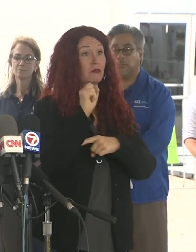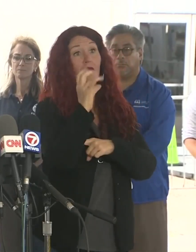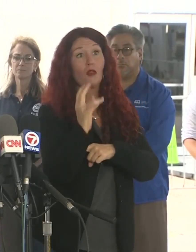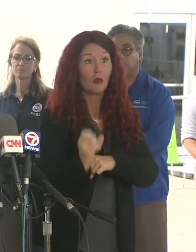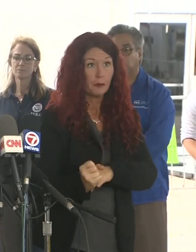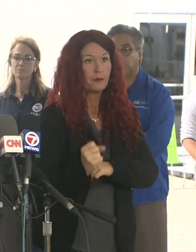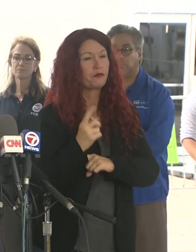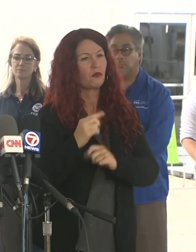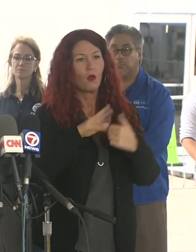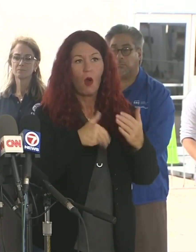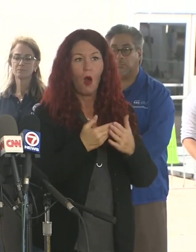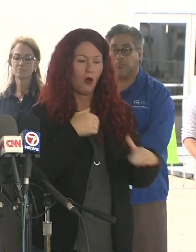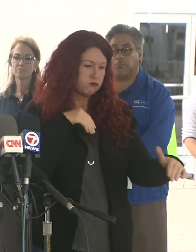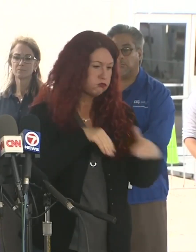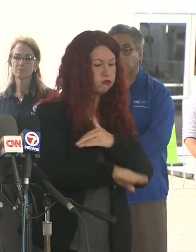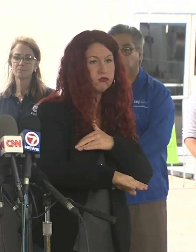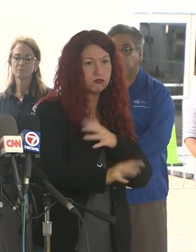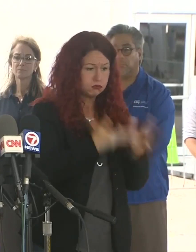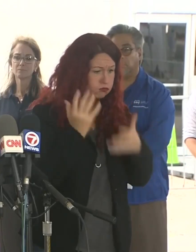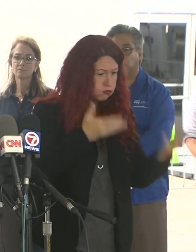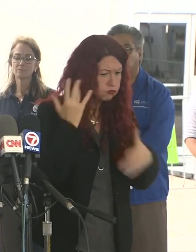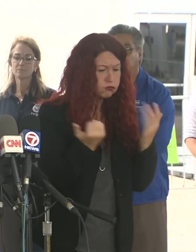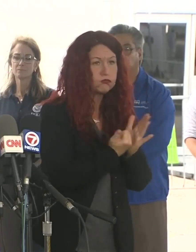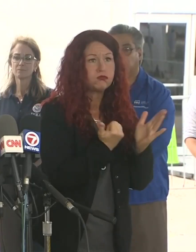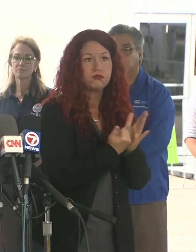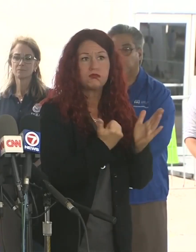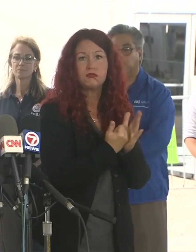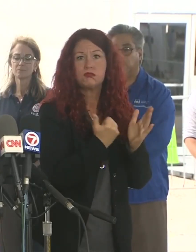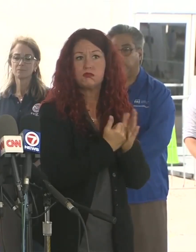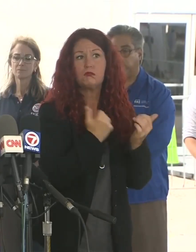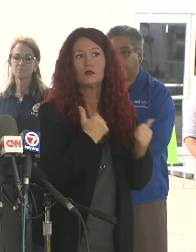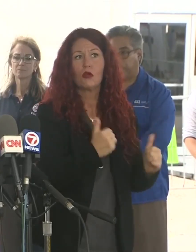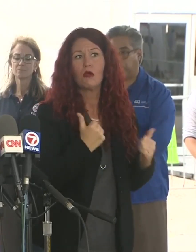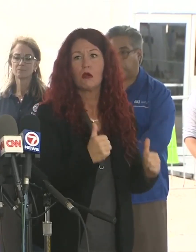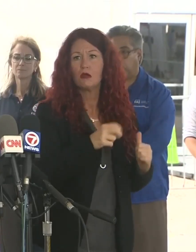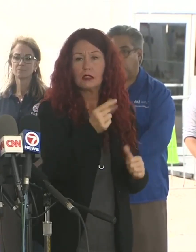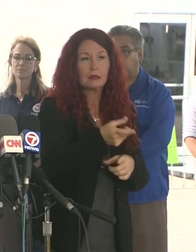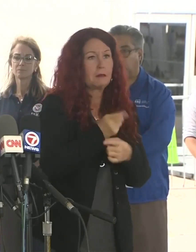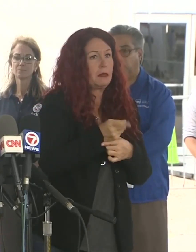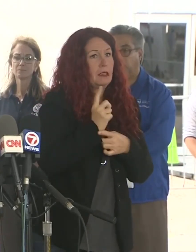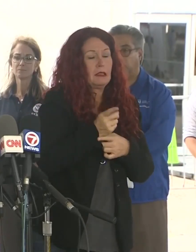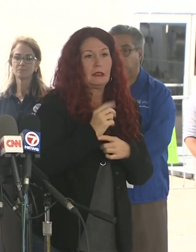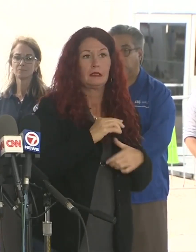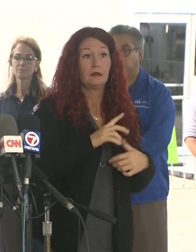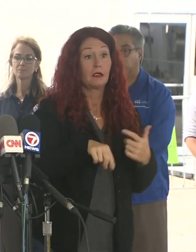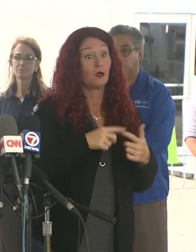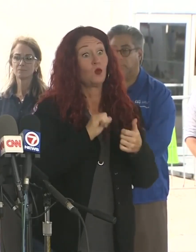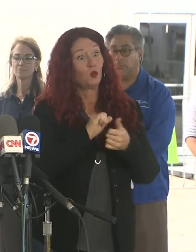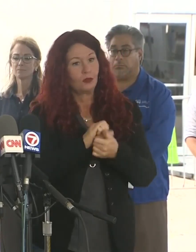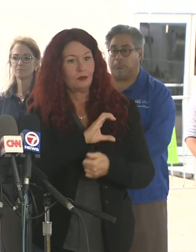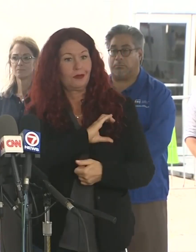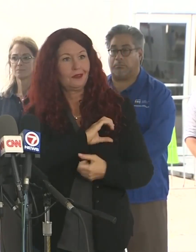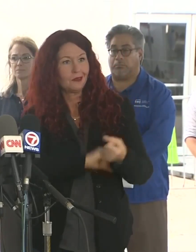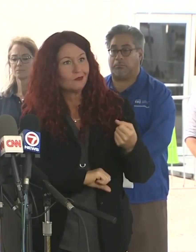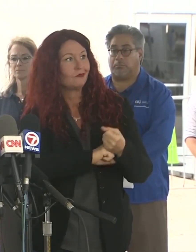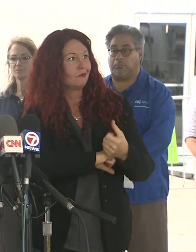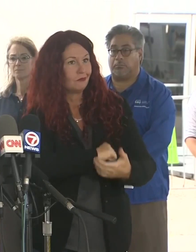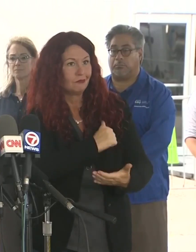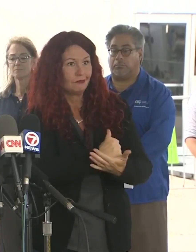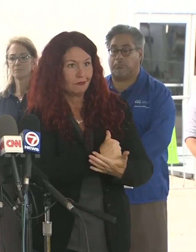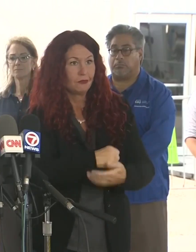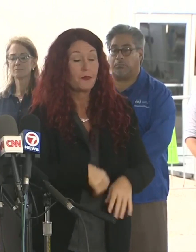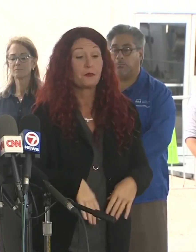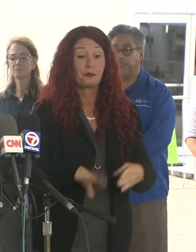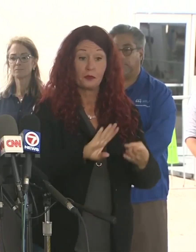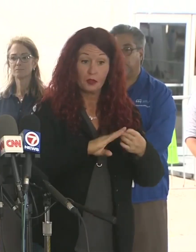course, our police department, who's stood by their side, hand in glove, getting this job done. Our Community Action and Human